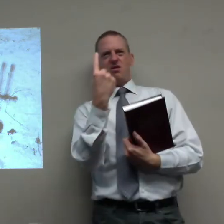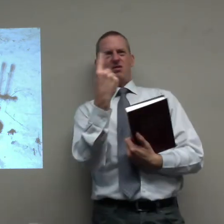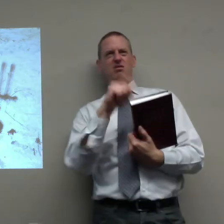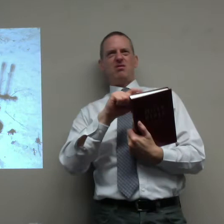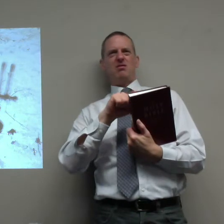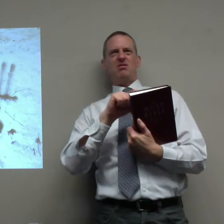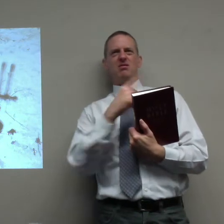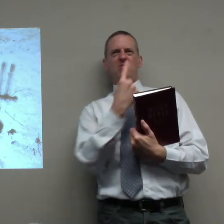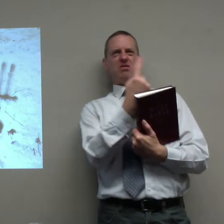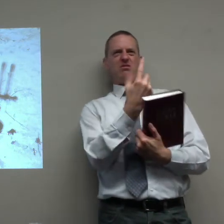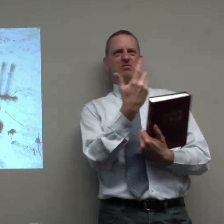It's just one.